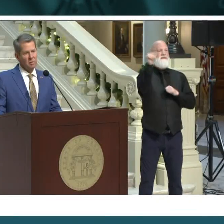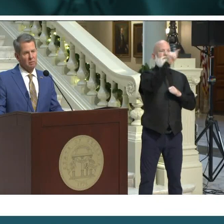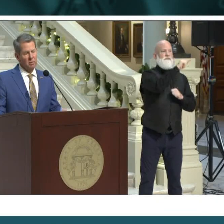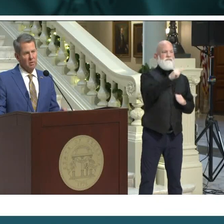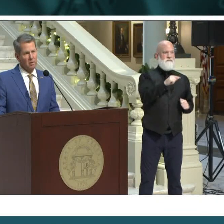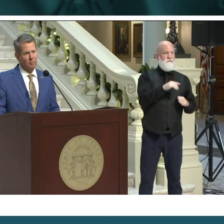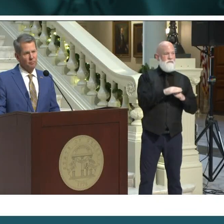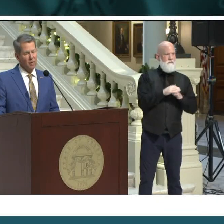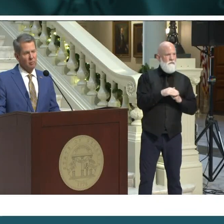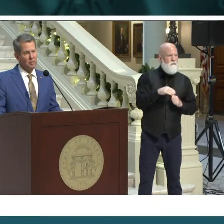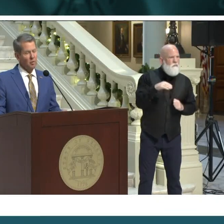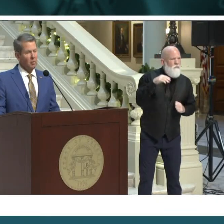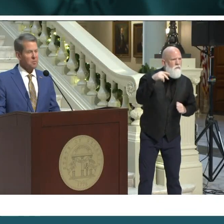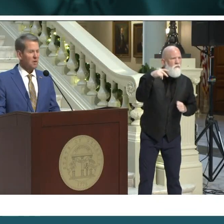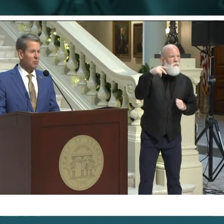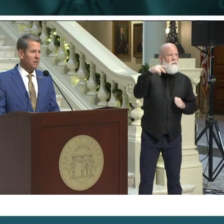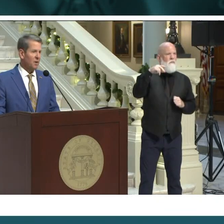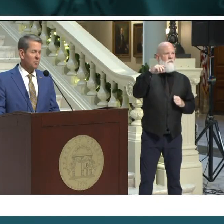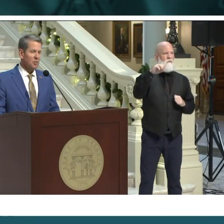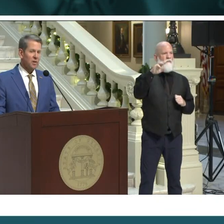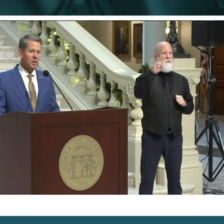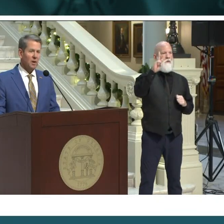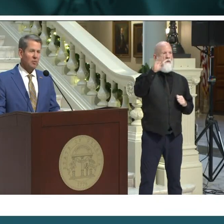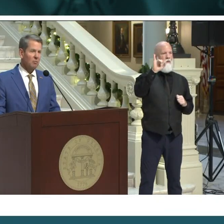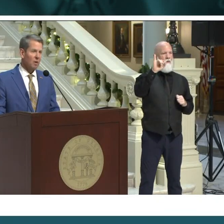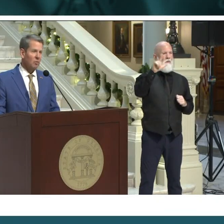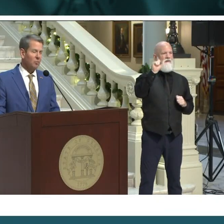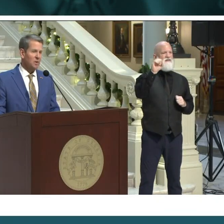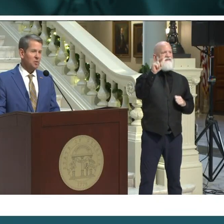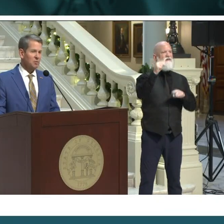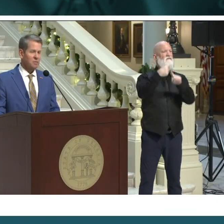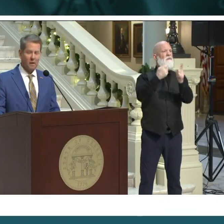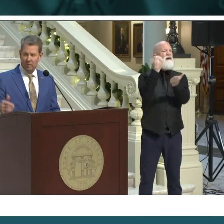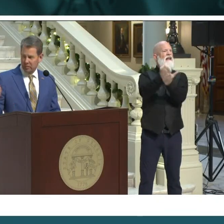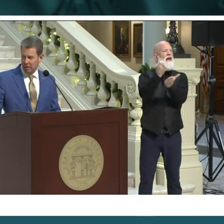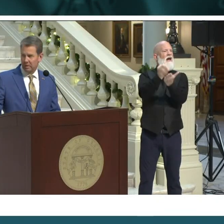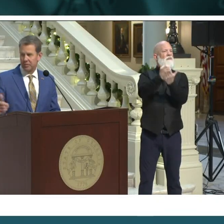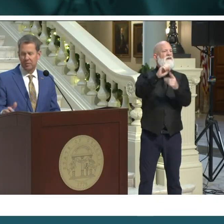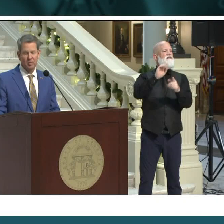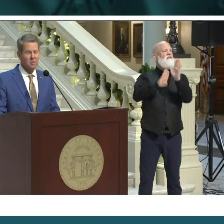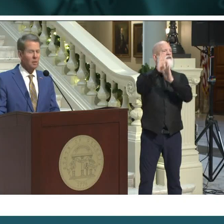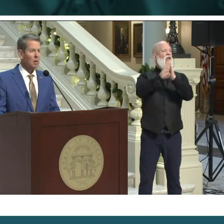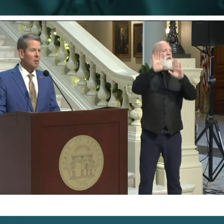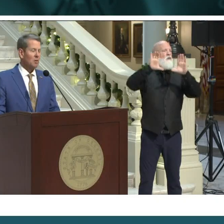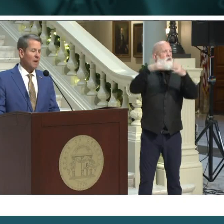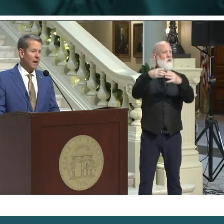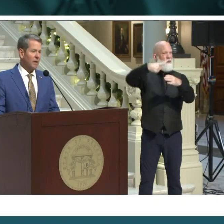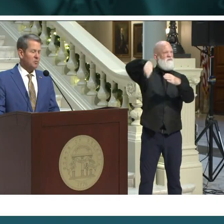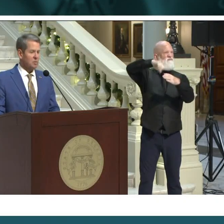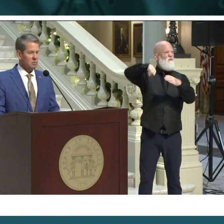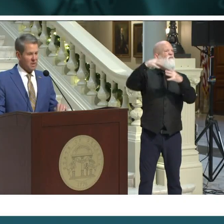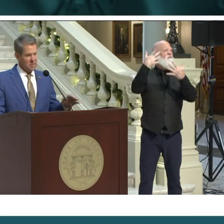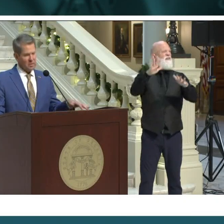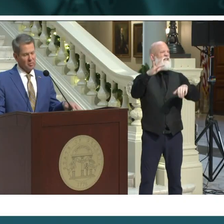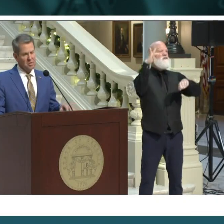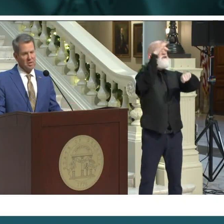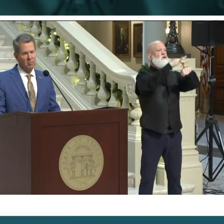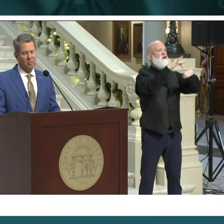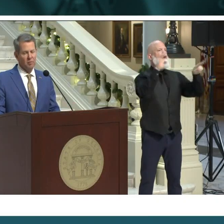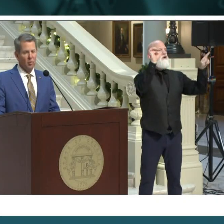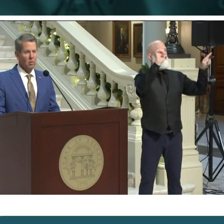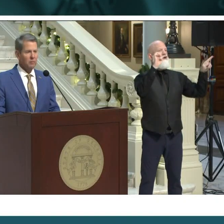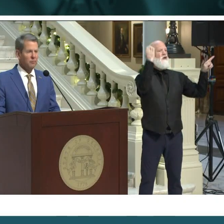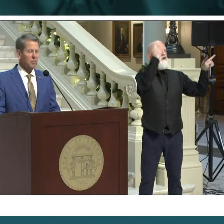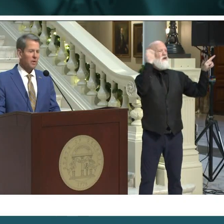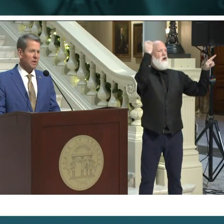has been over to Europe several times on economic development missions following Dr. Toomey's guidance and testing regime